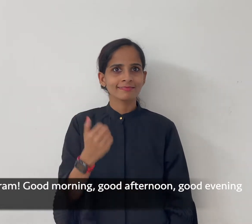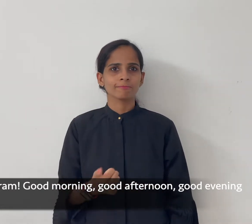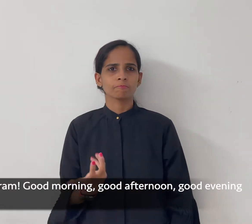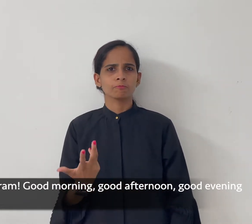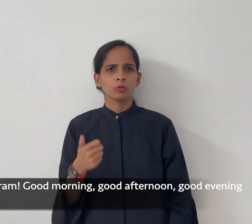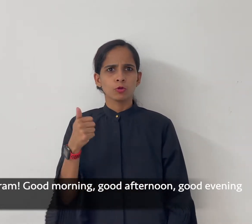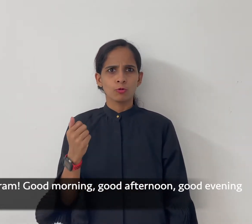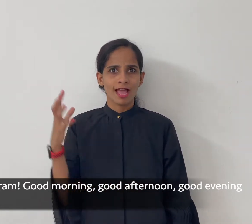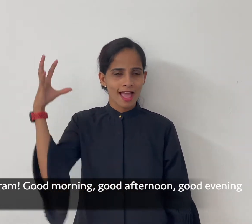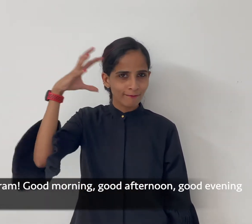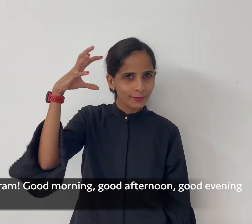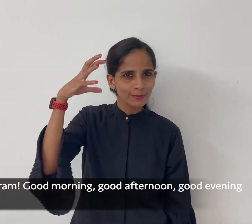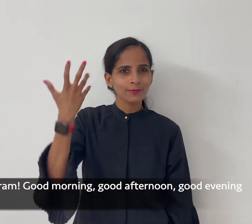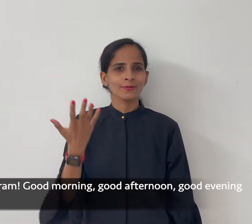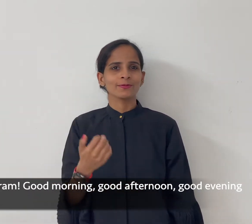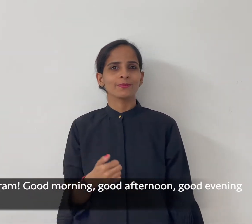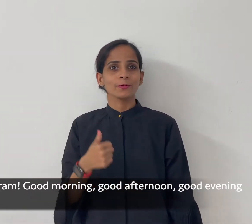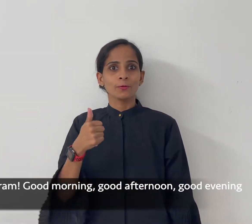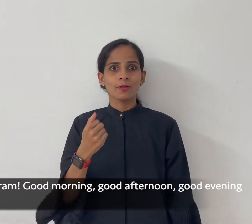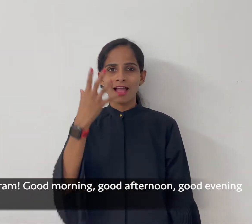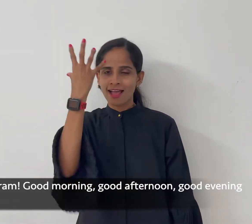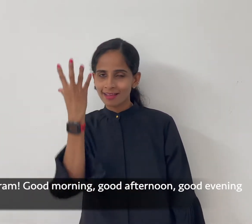good afternoon and good evening.